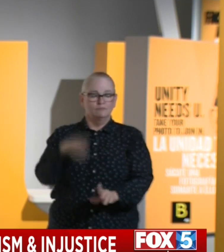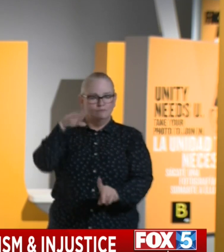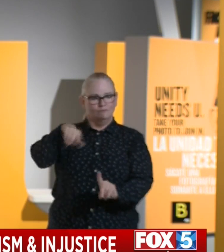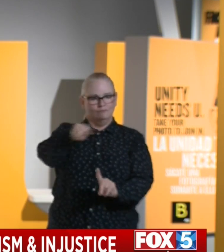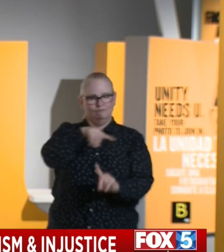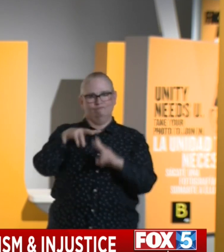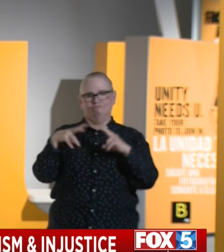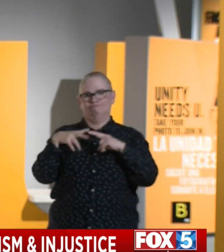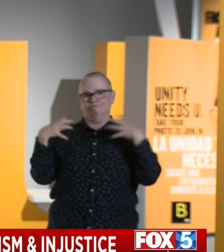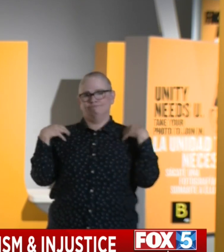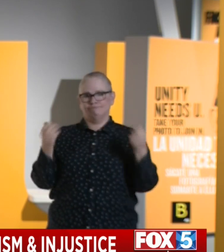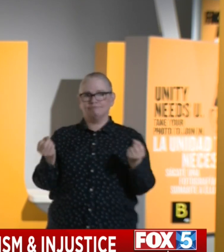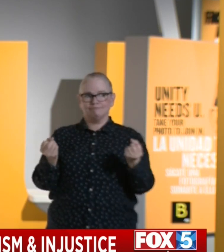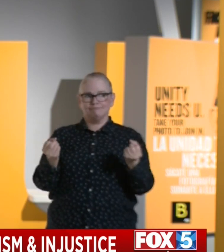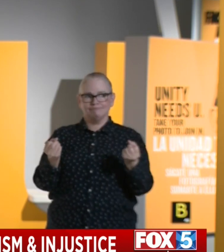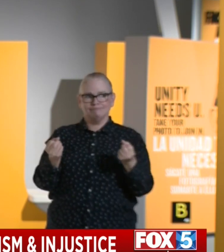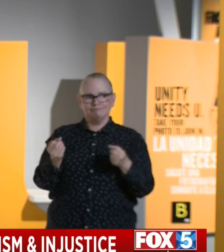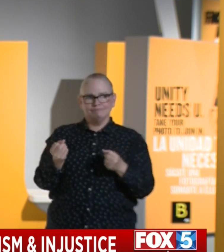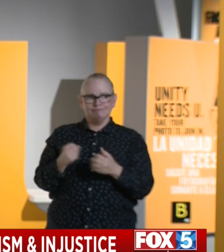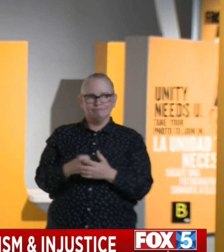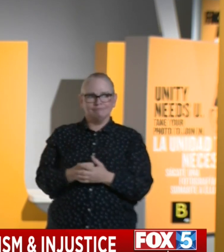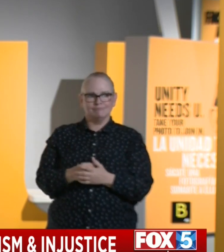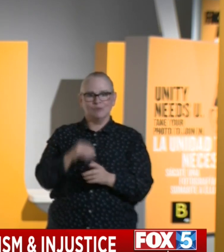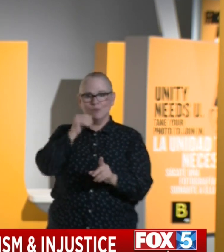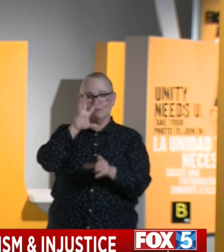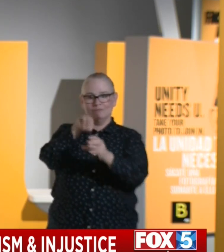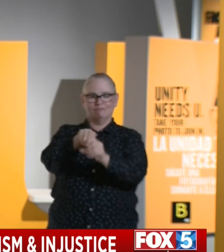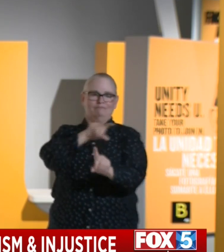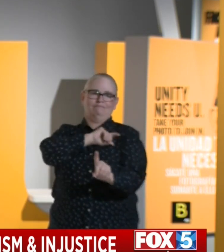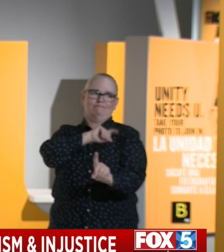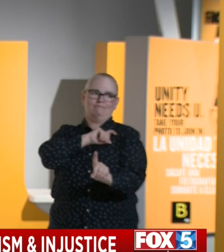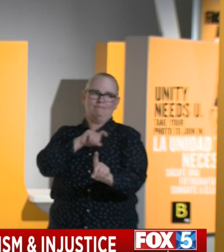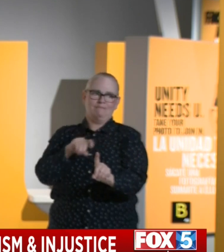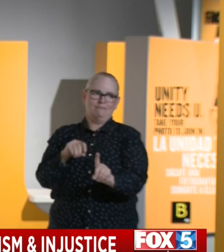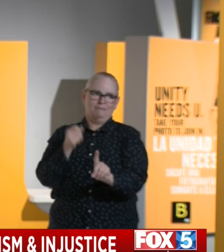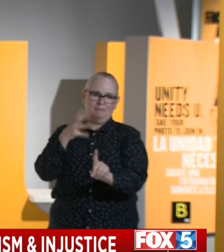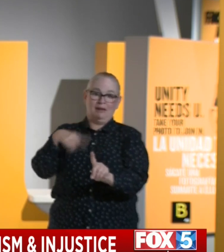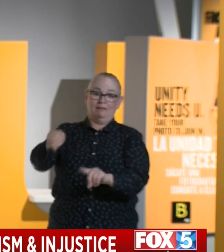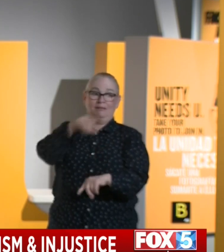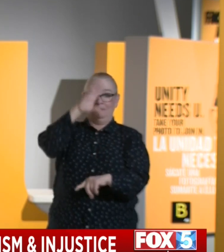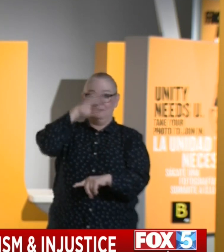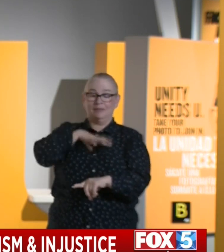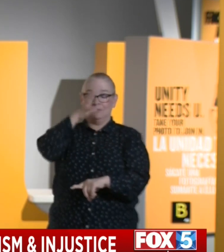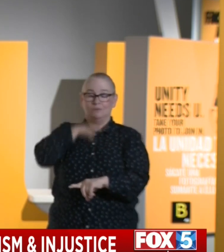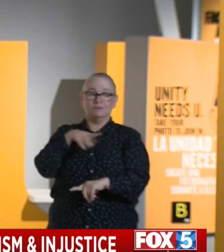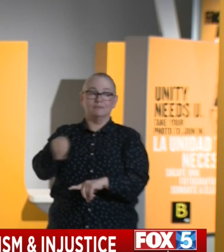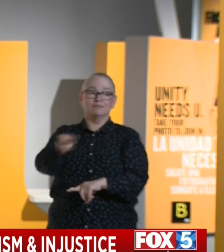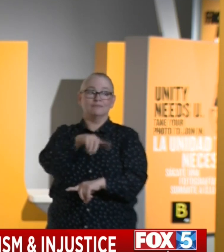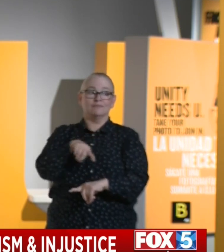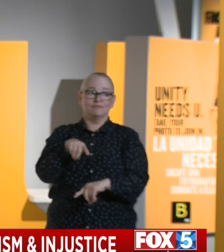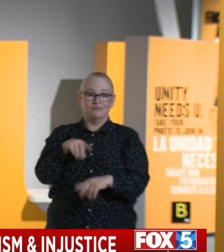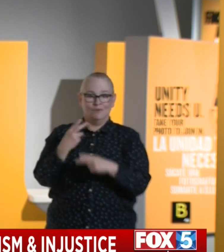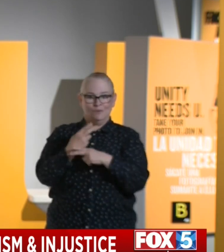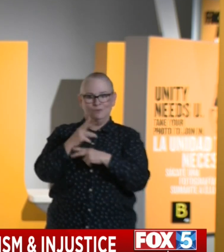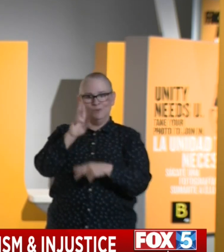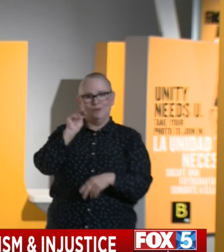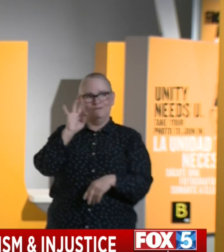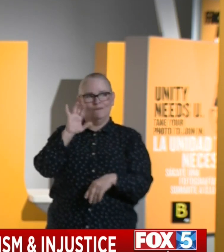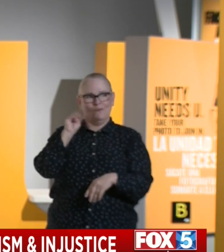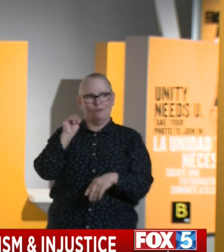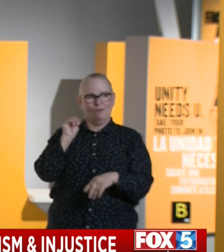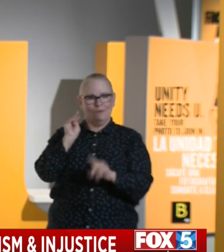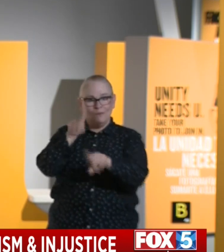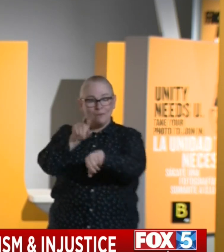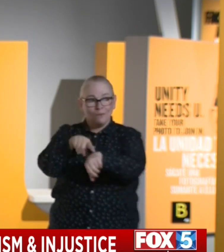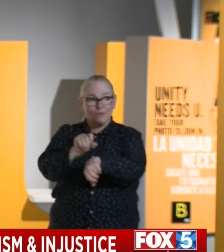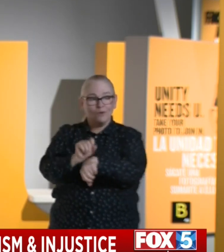many in law enforcement, overwhelming number of our men and women in uniform that go to work every single day to do justice